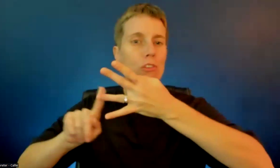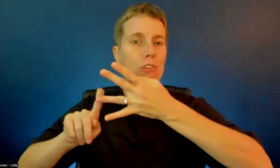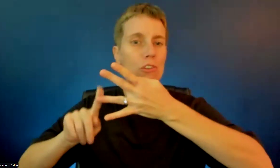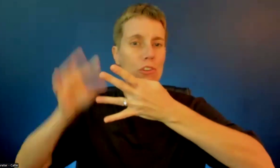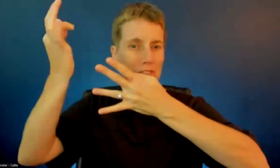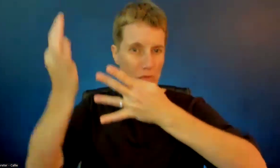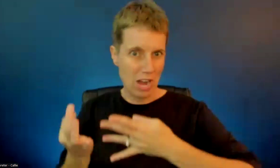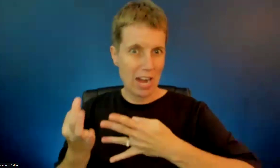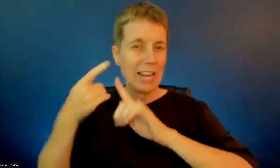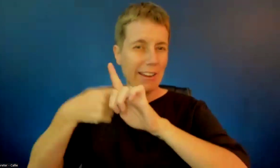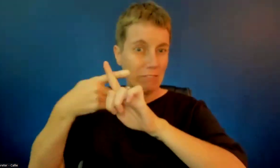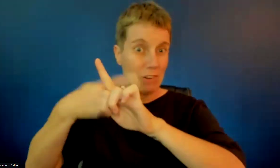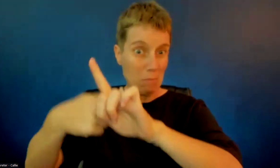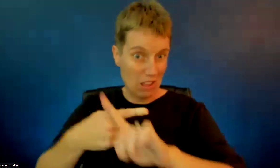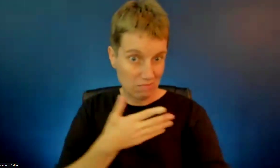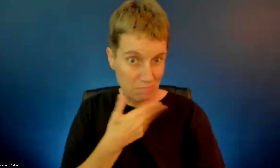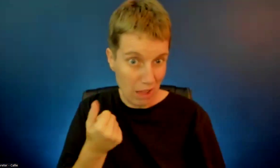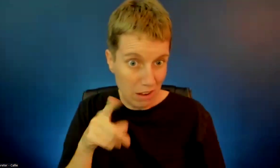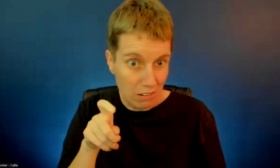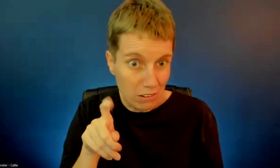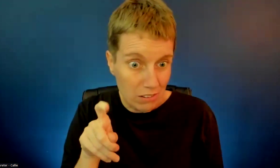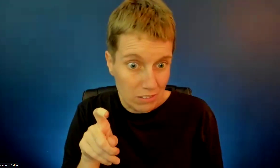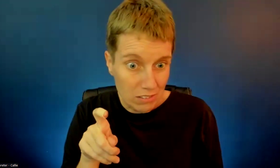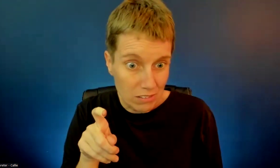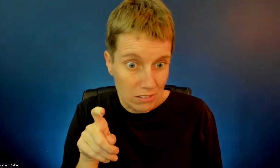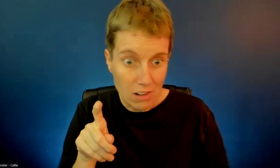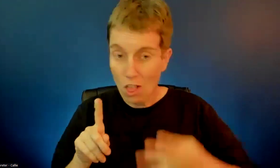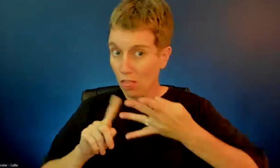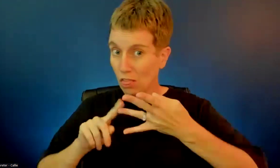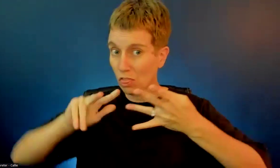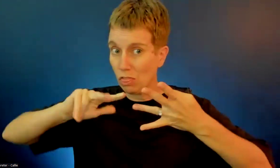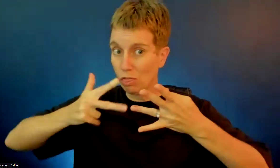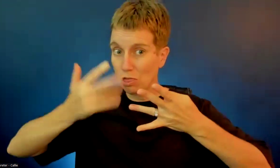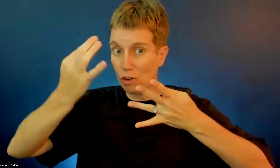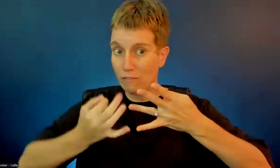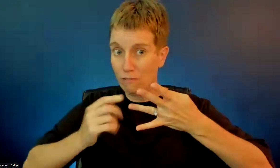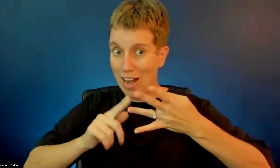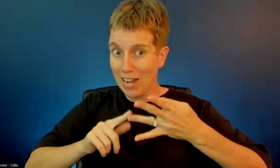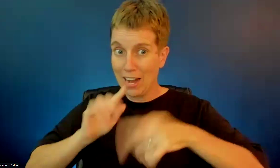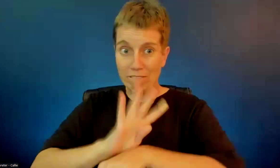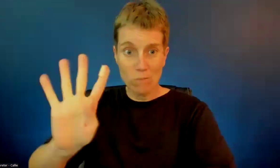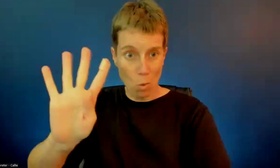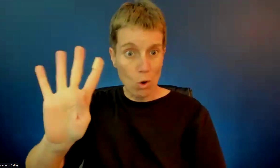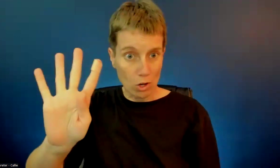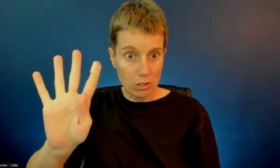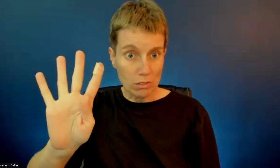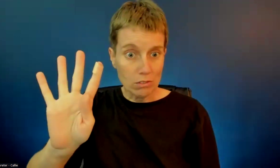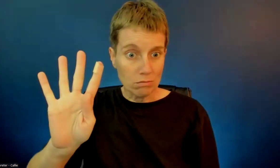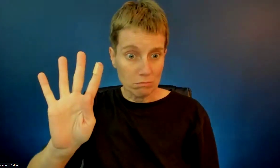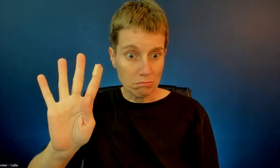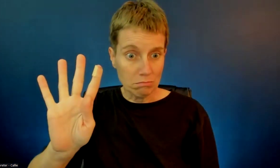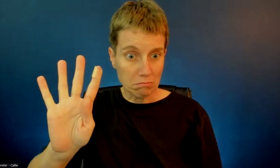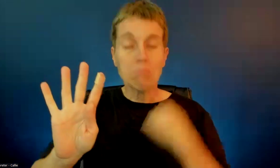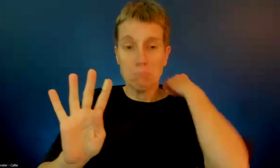Okay. So, we can meet the third Friday at four o'clock. We can publish a